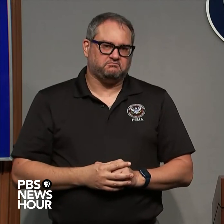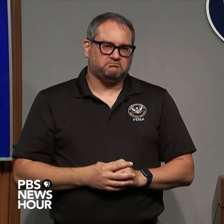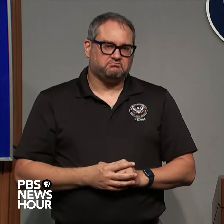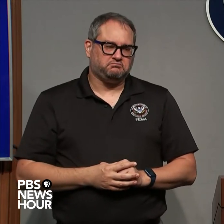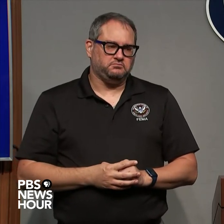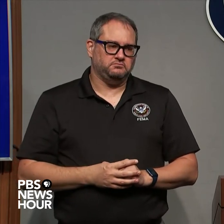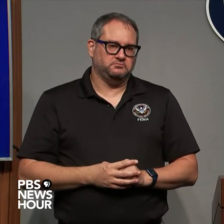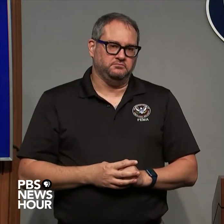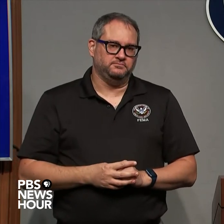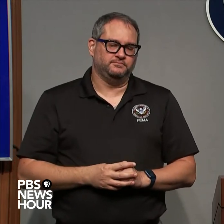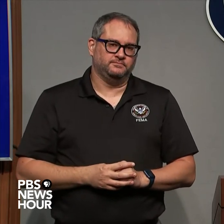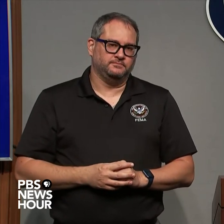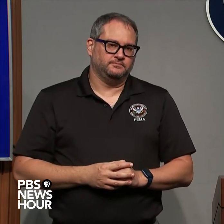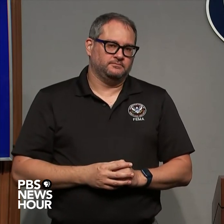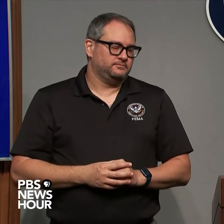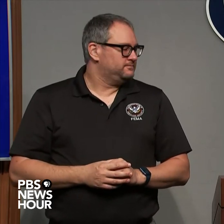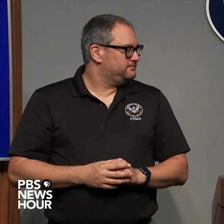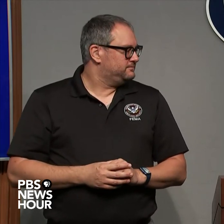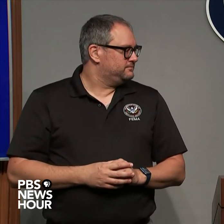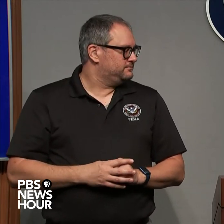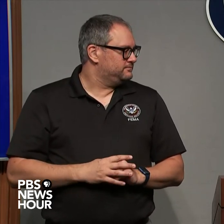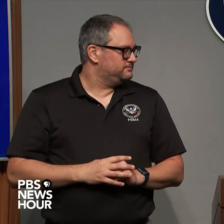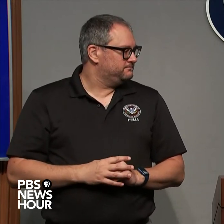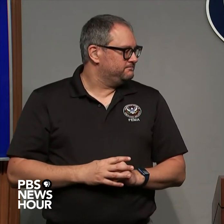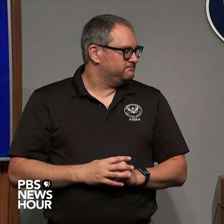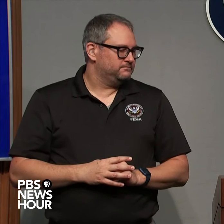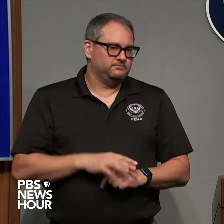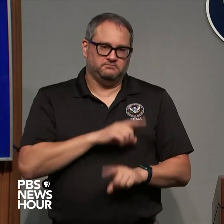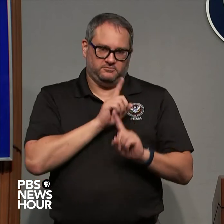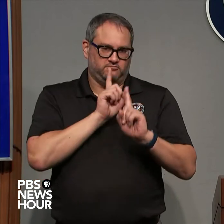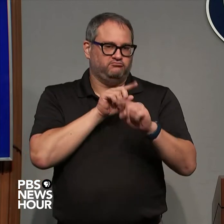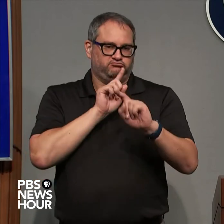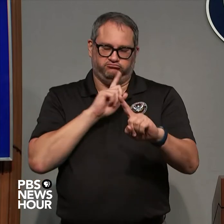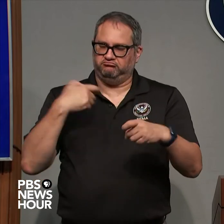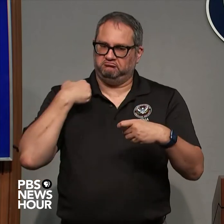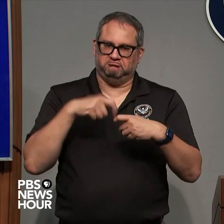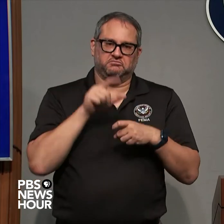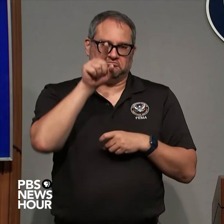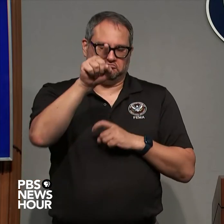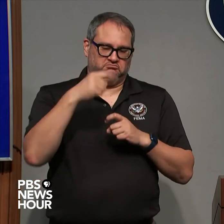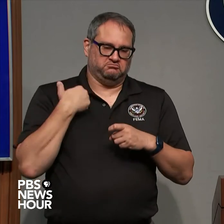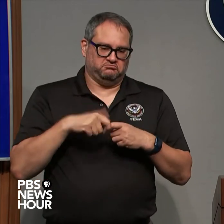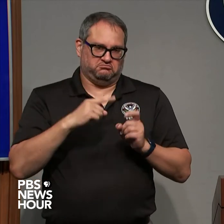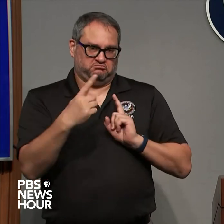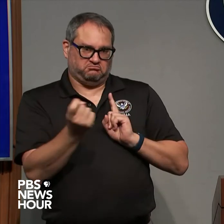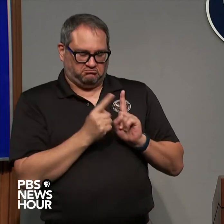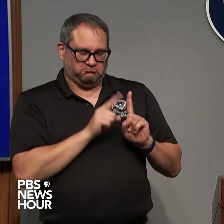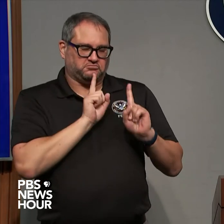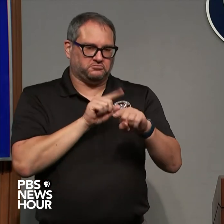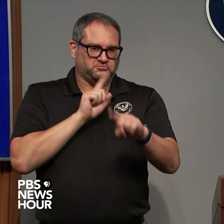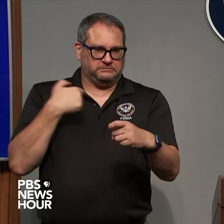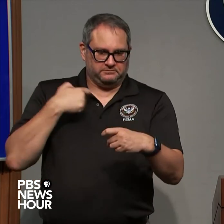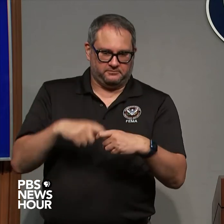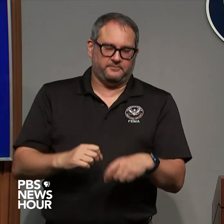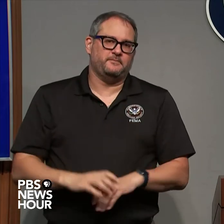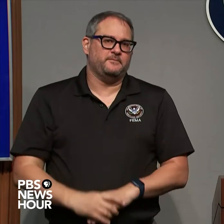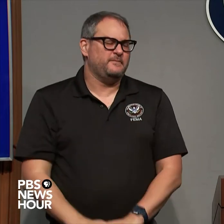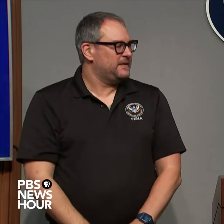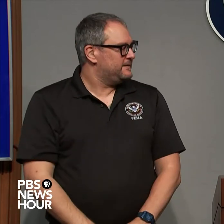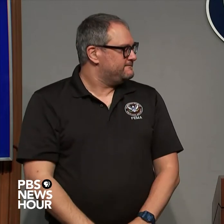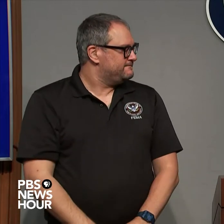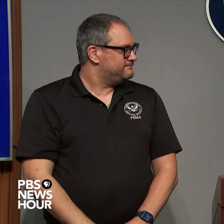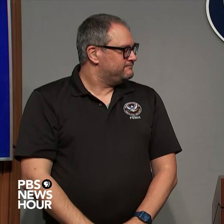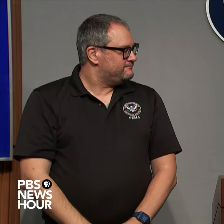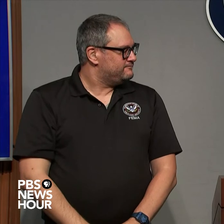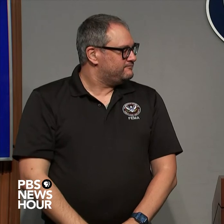information in Spanish I recommend that you can download the application of FEMA totalmente in Spanish for telephone Android and for telephone Apple and there